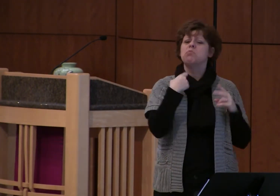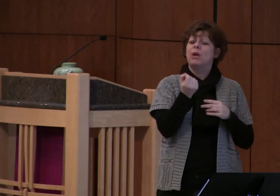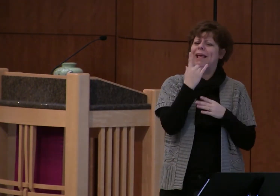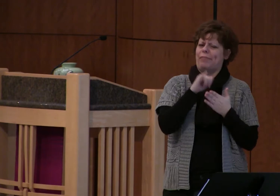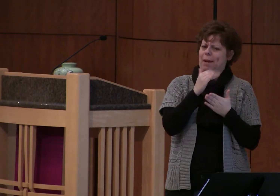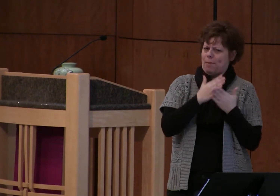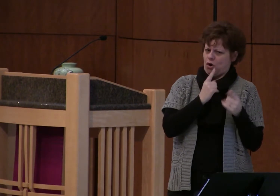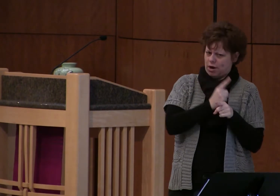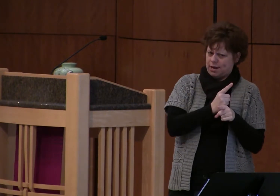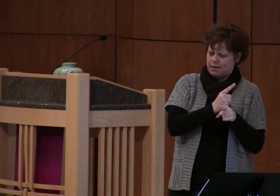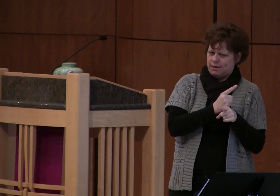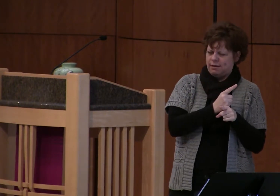what we don't get